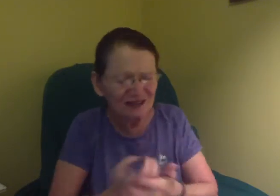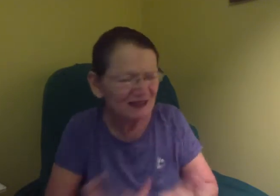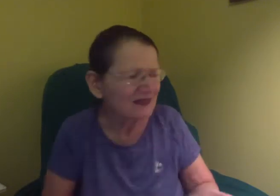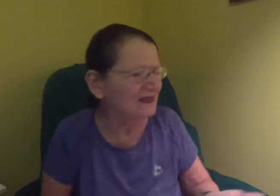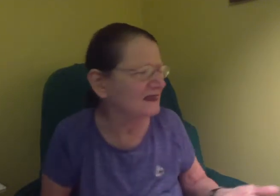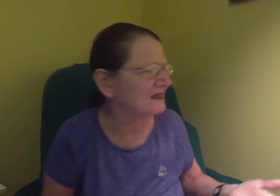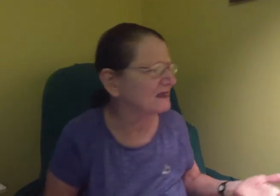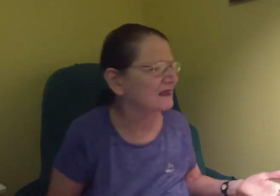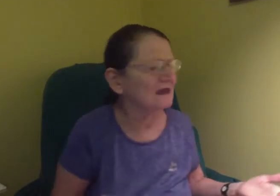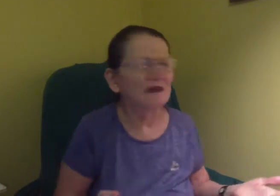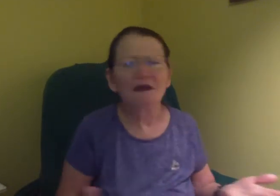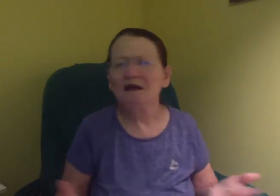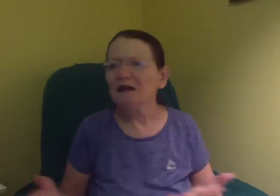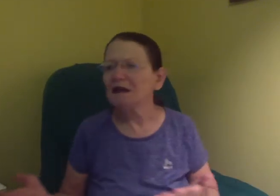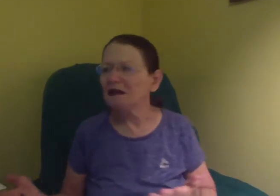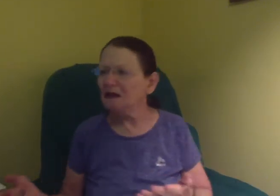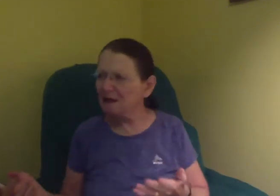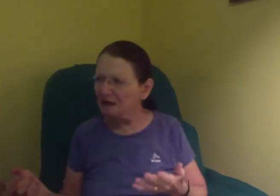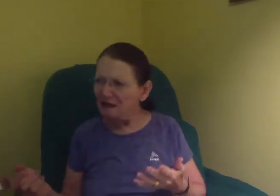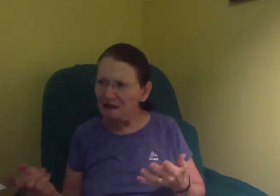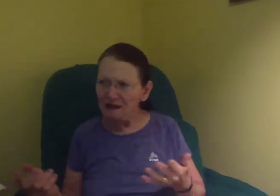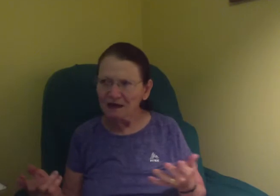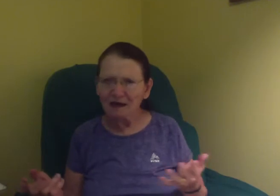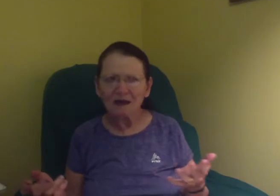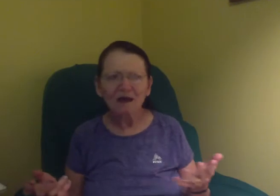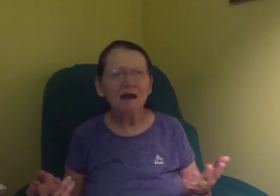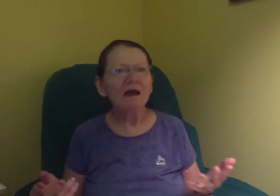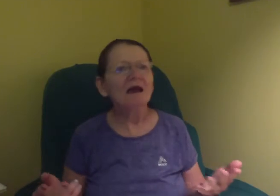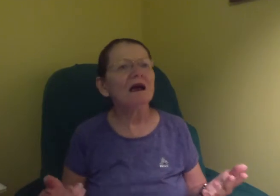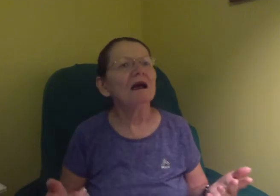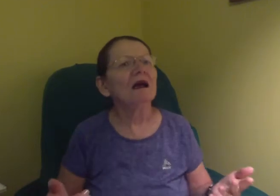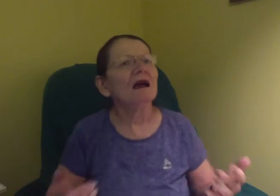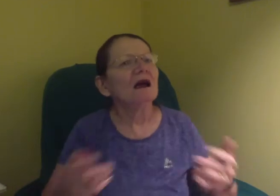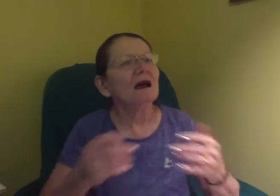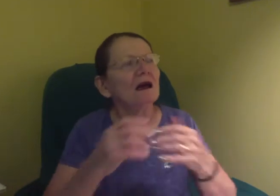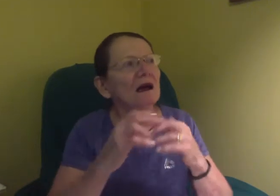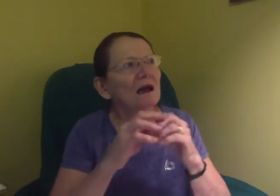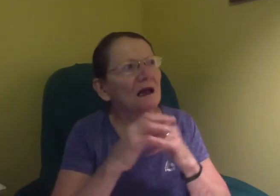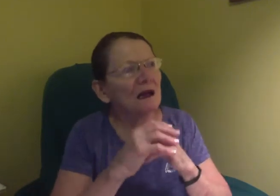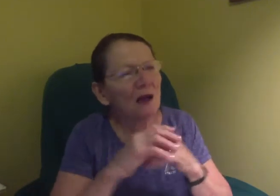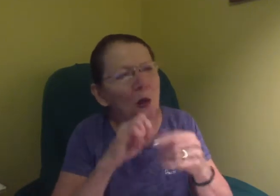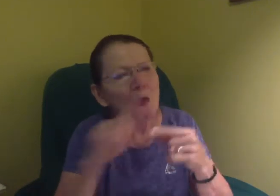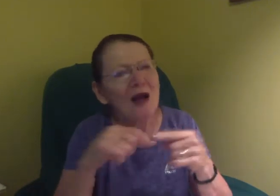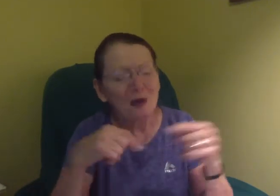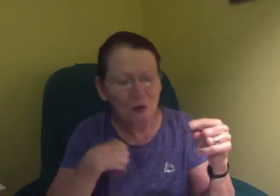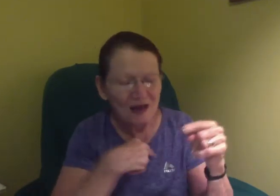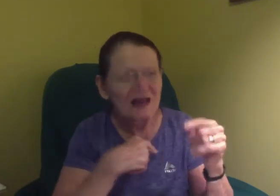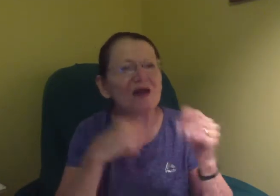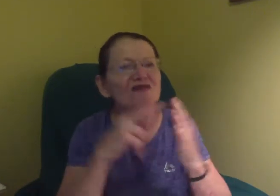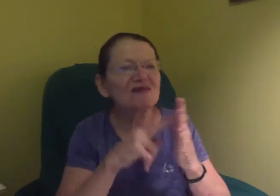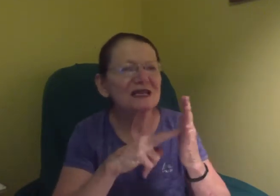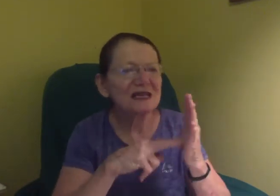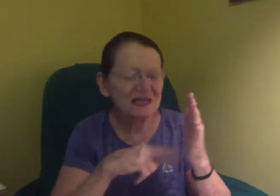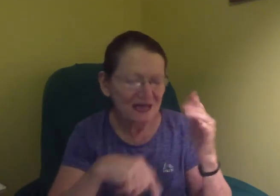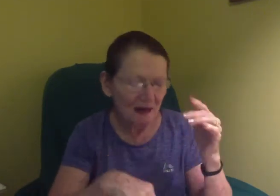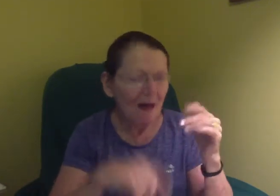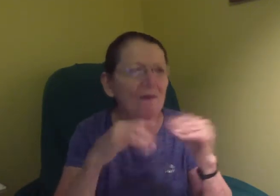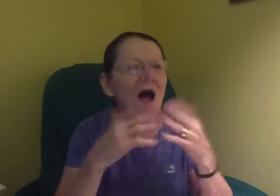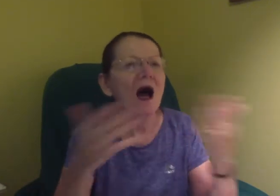out family, but I